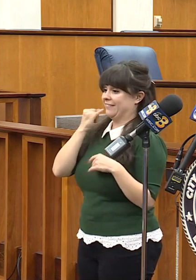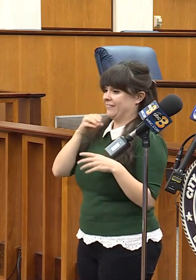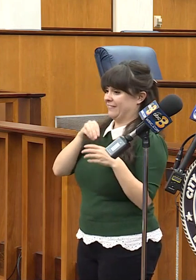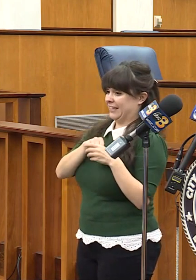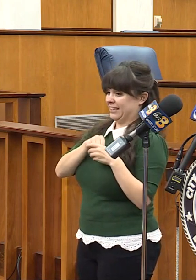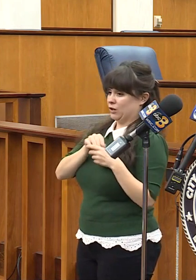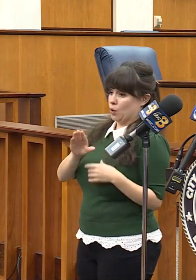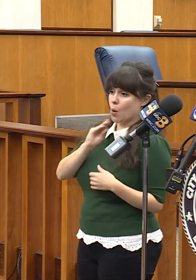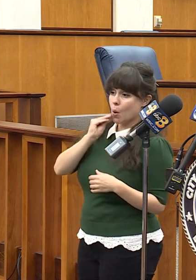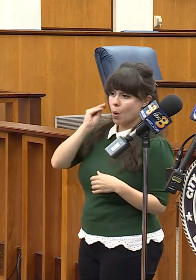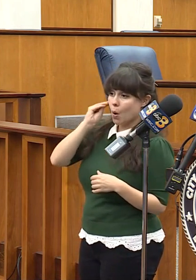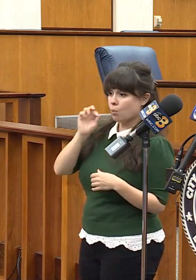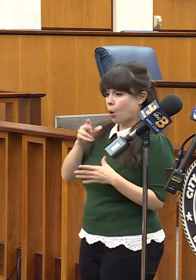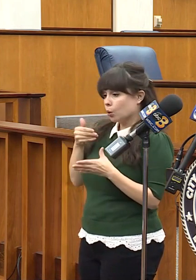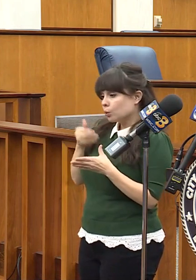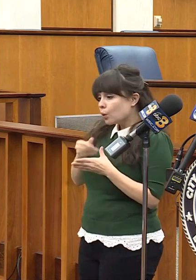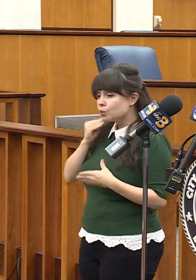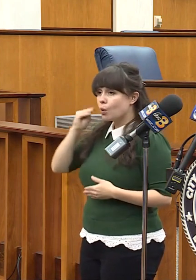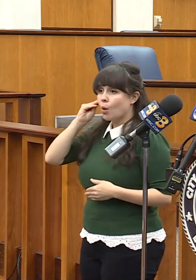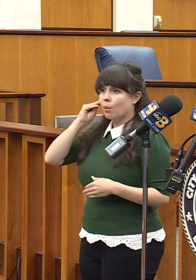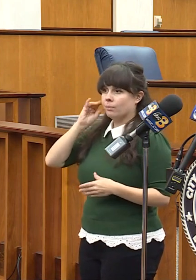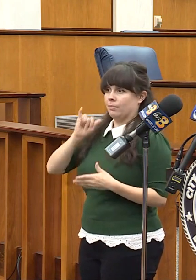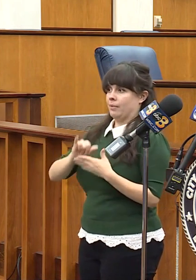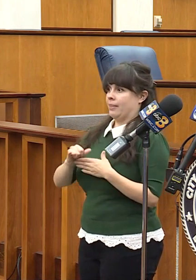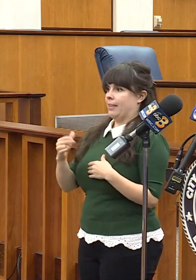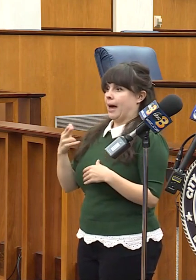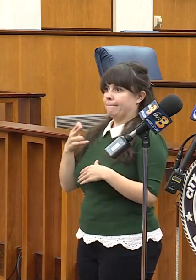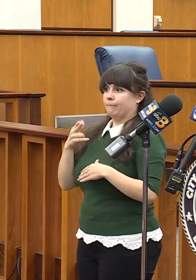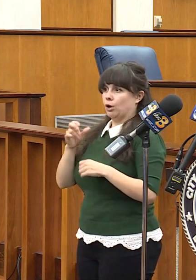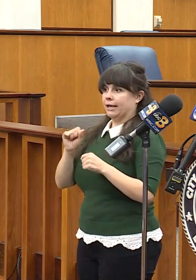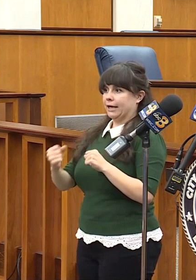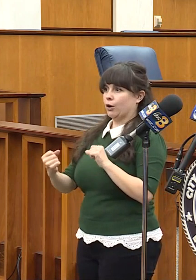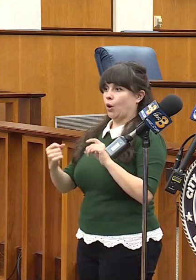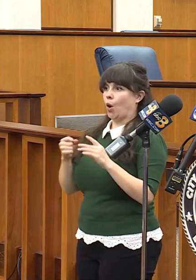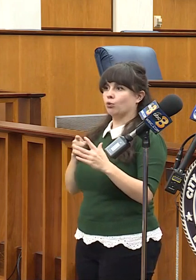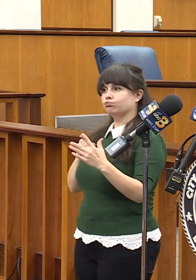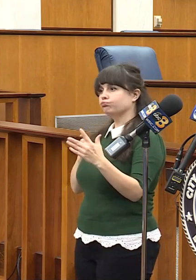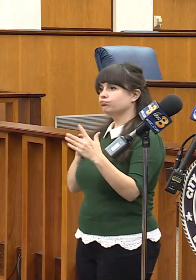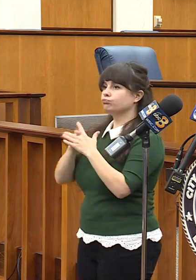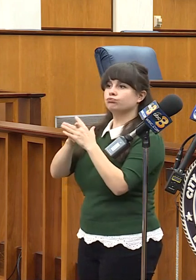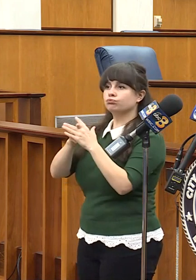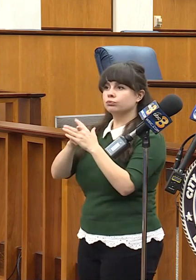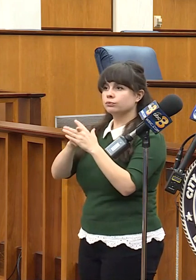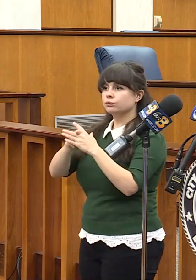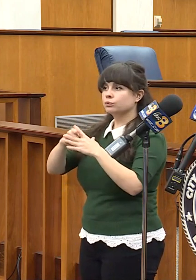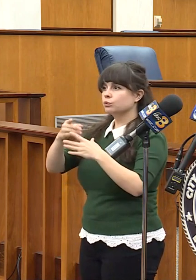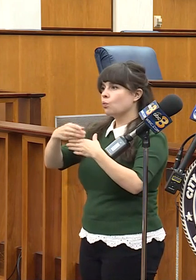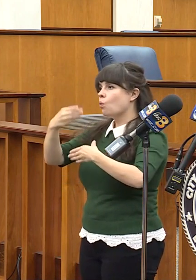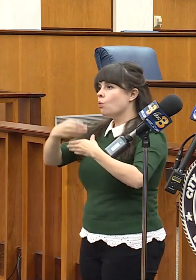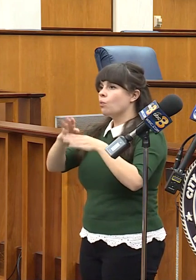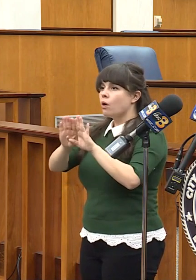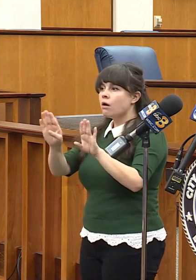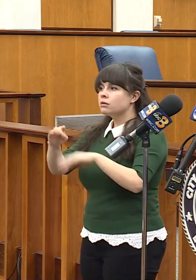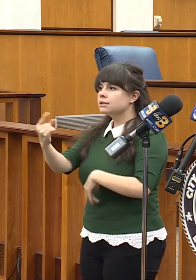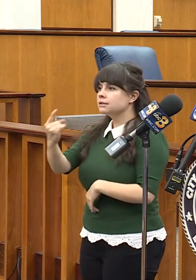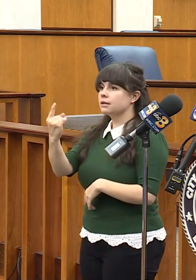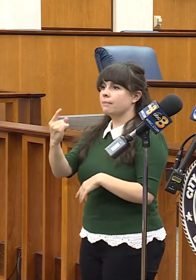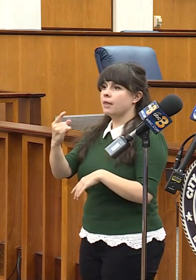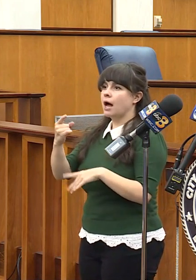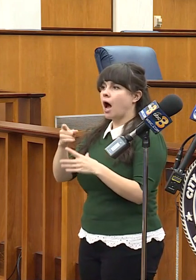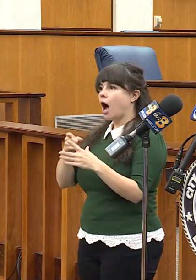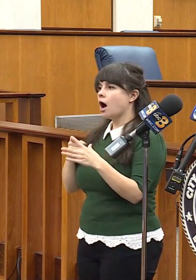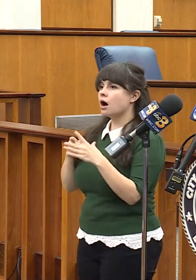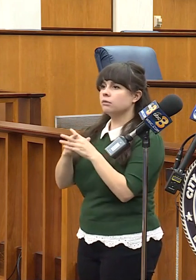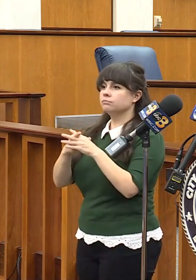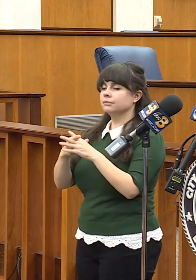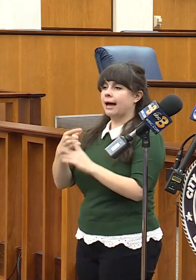proximity of their home that a bullet could come flying through a wall or a window or anything of sort.